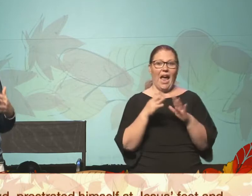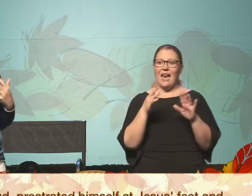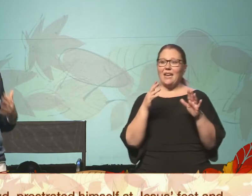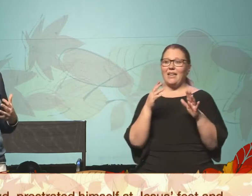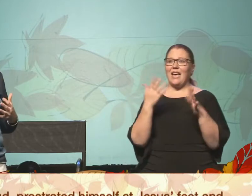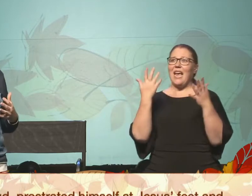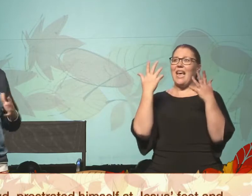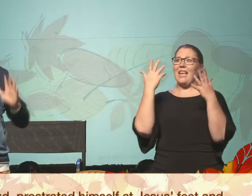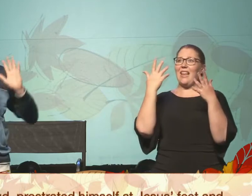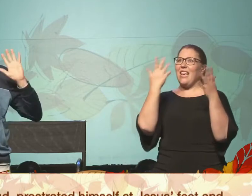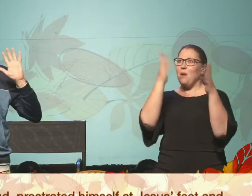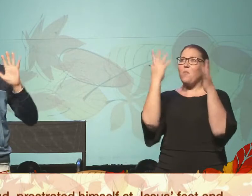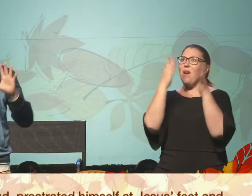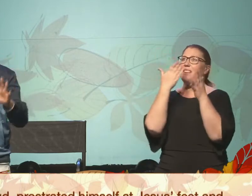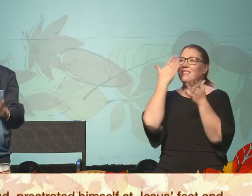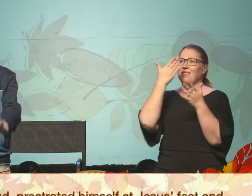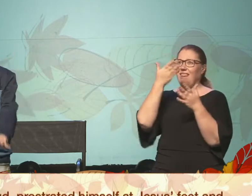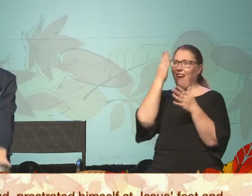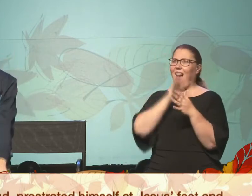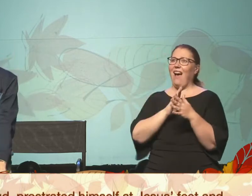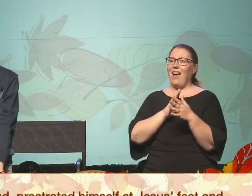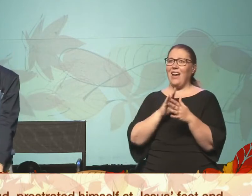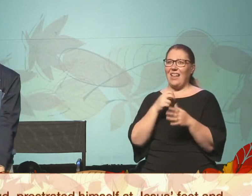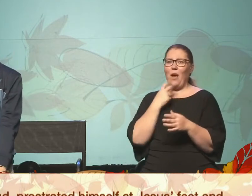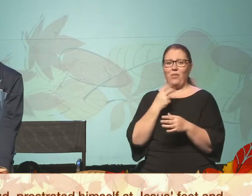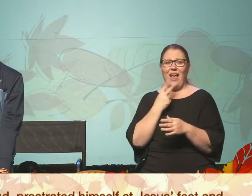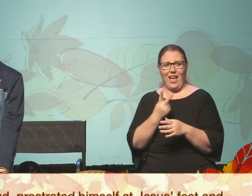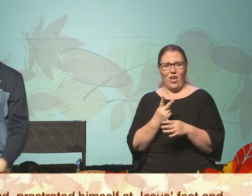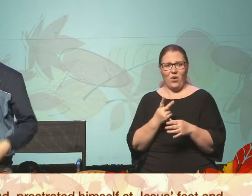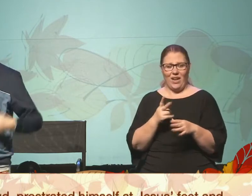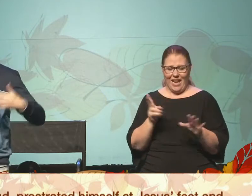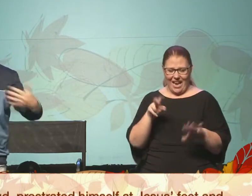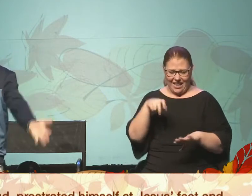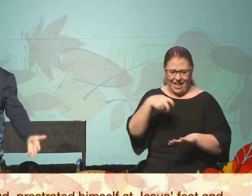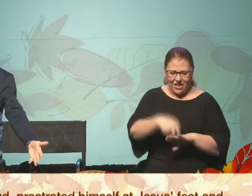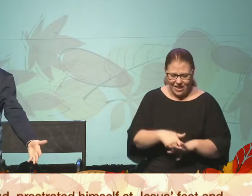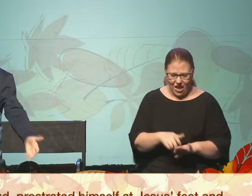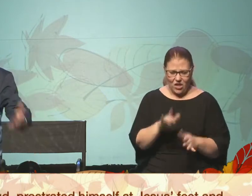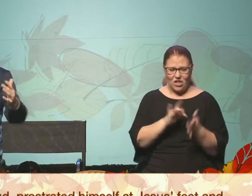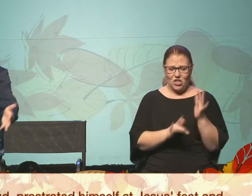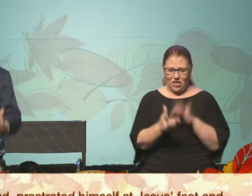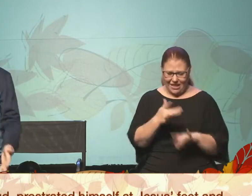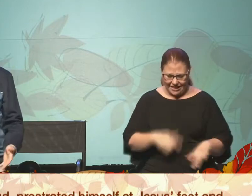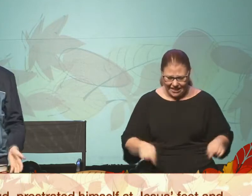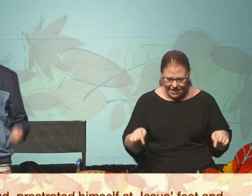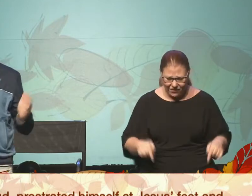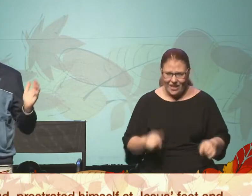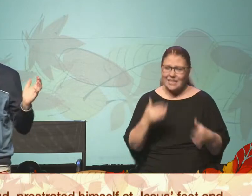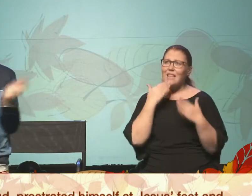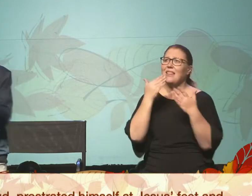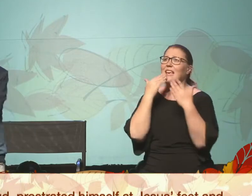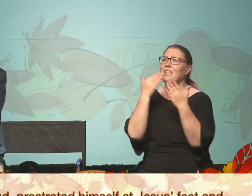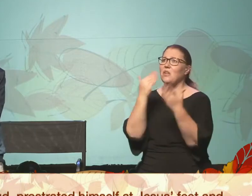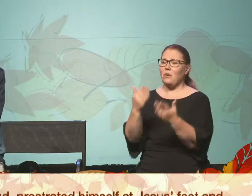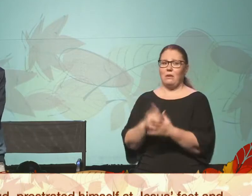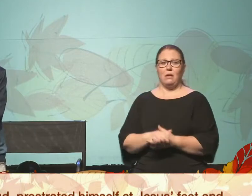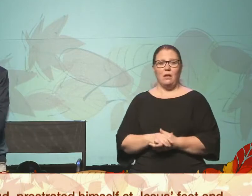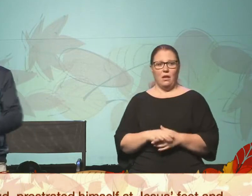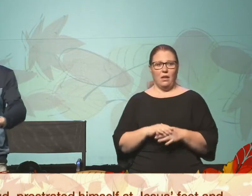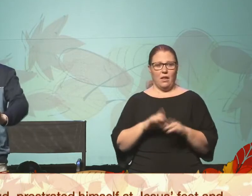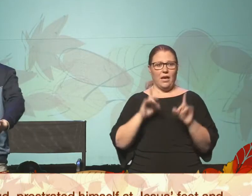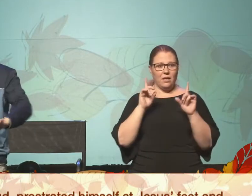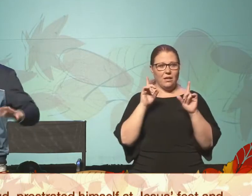God out loud, prostrated at Jesus' feet, and thanked him. In that moment, I love it. He's headed down,